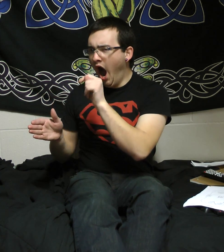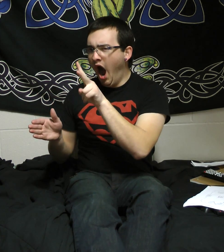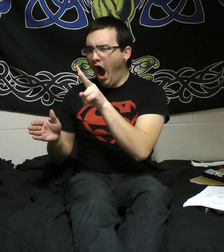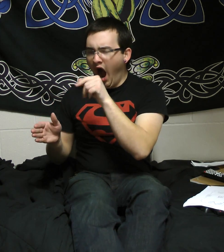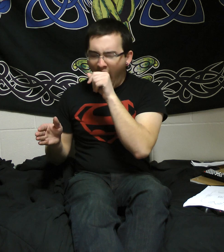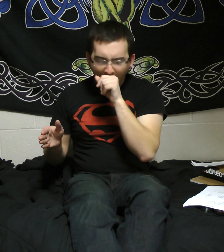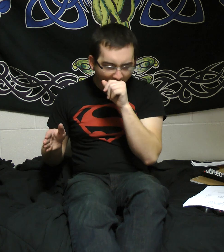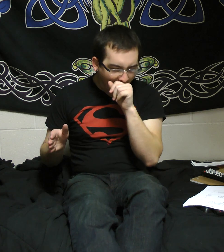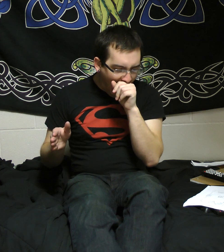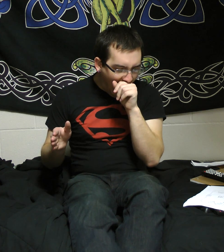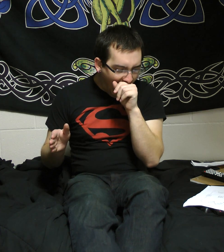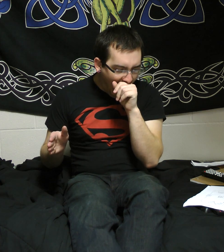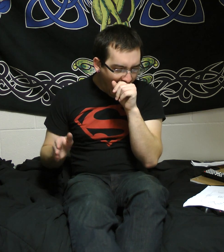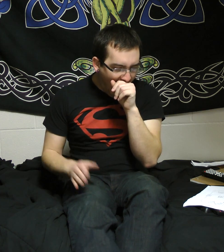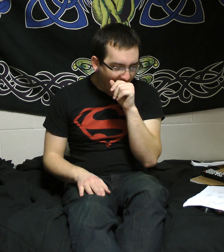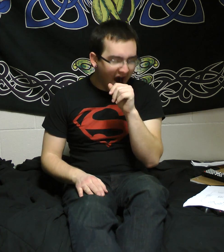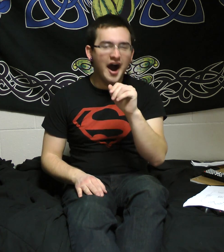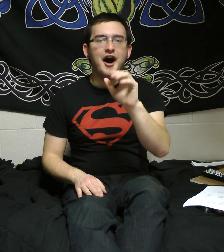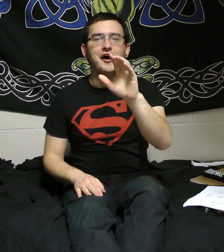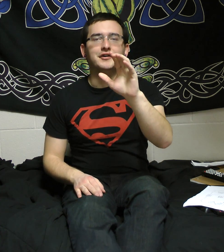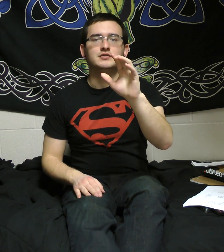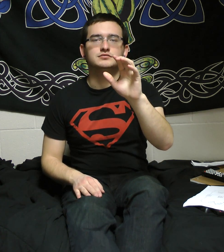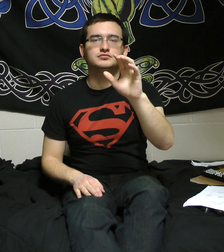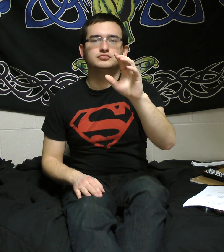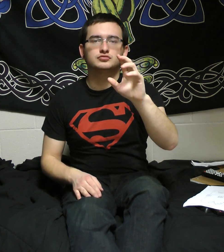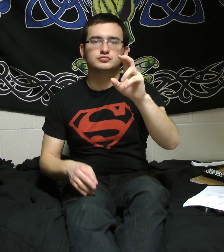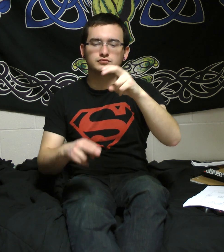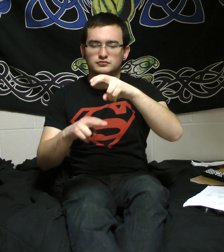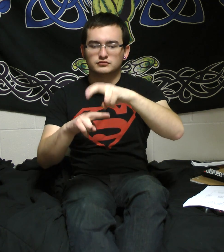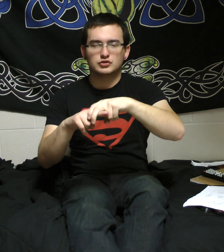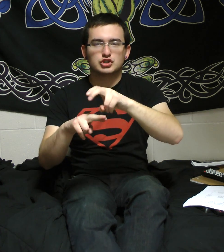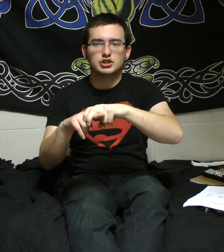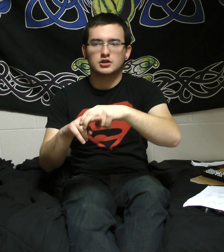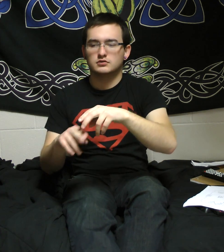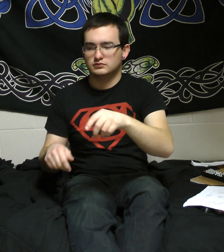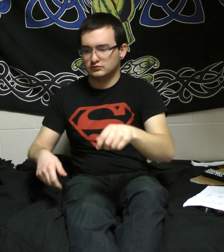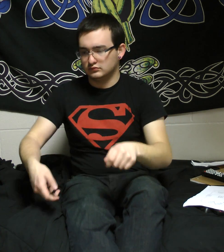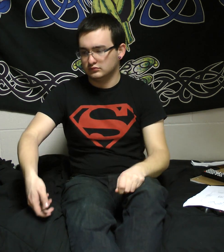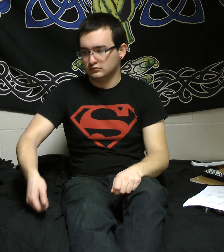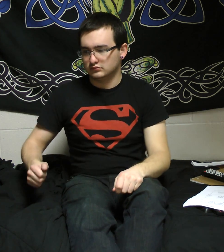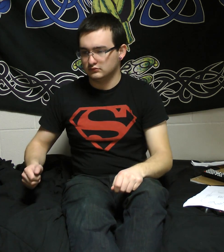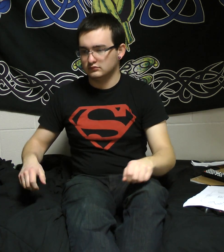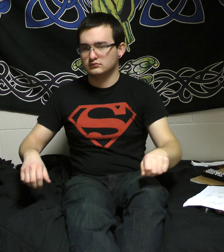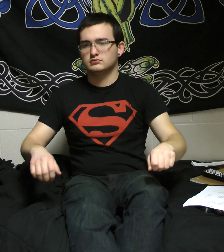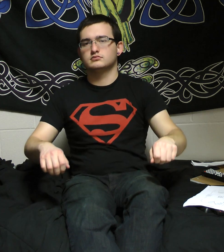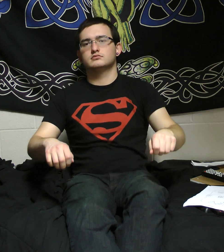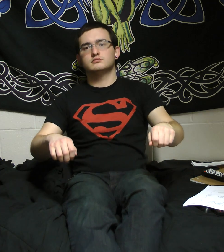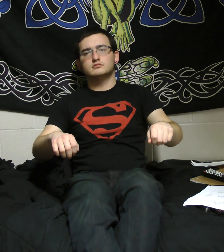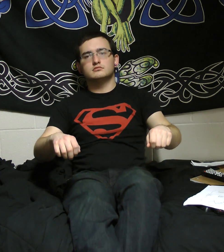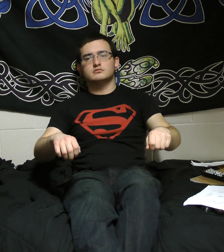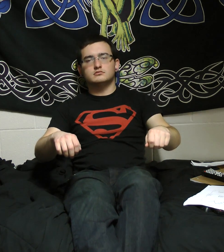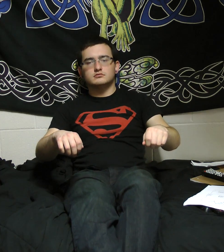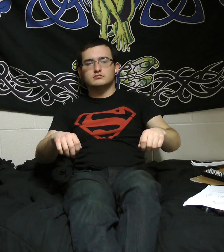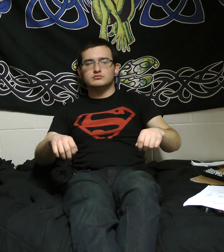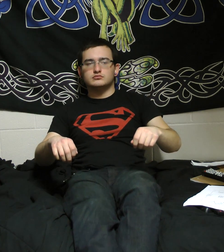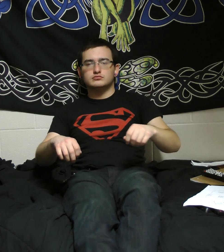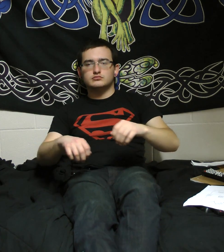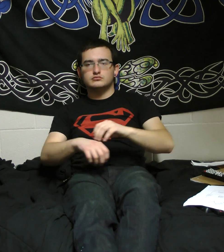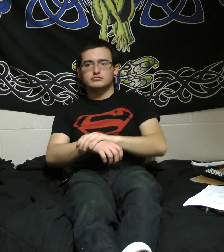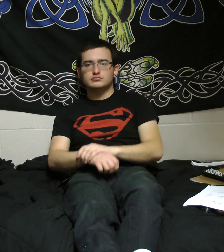If I had it in my power I'd